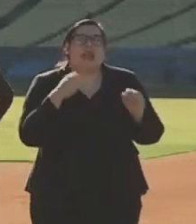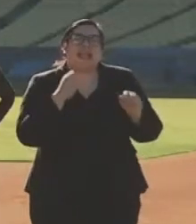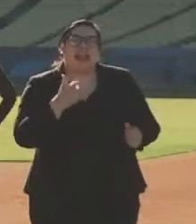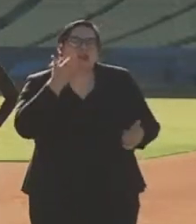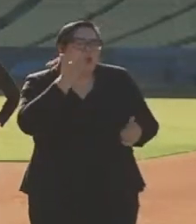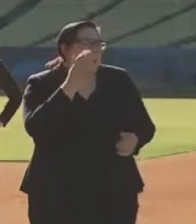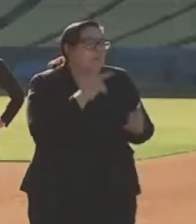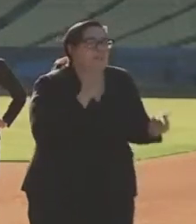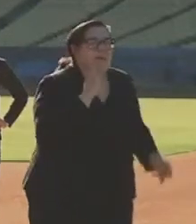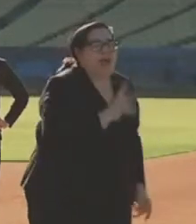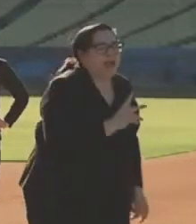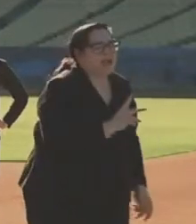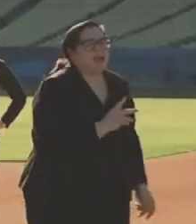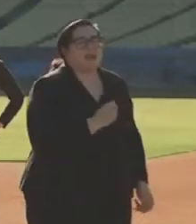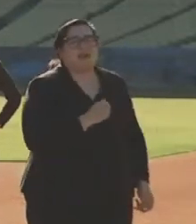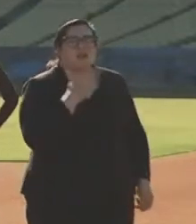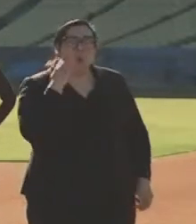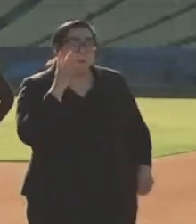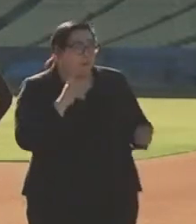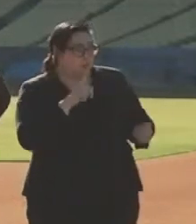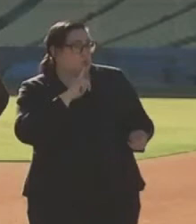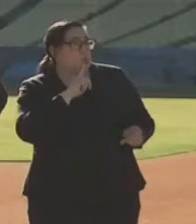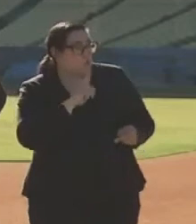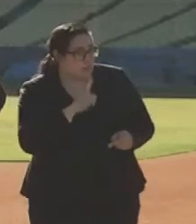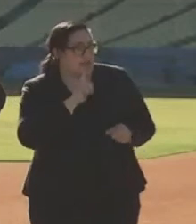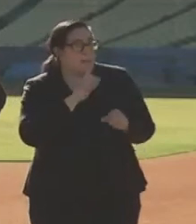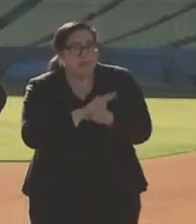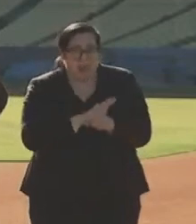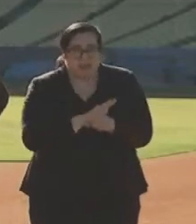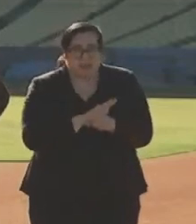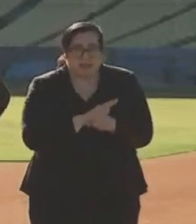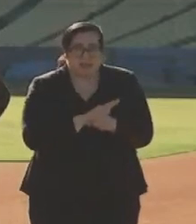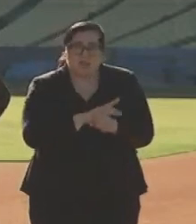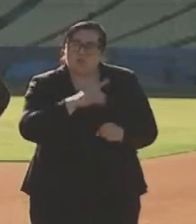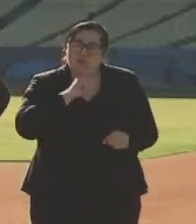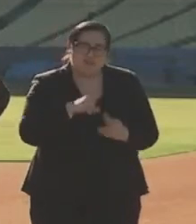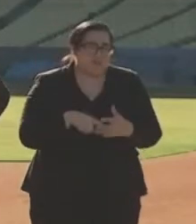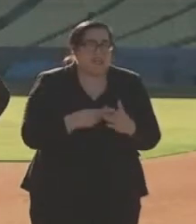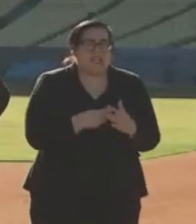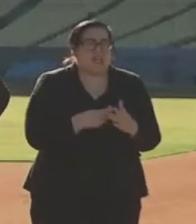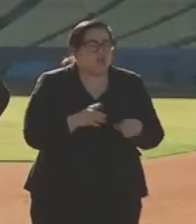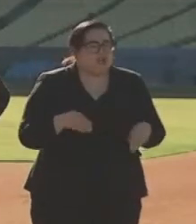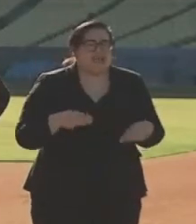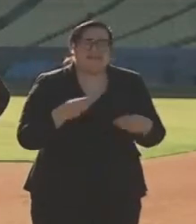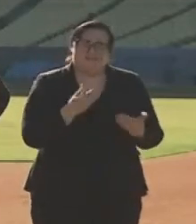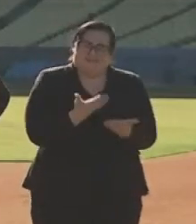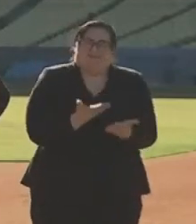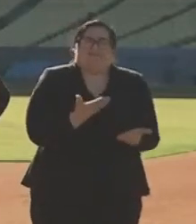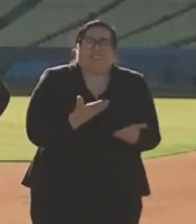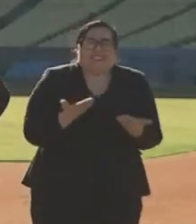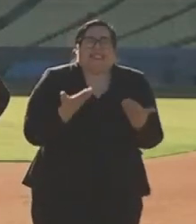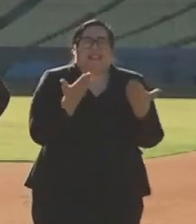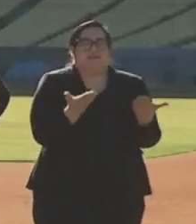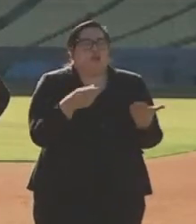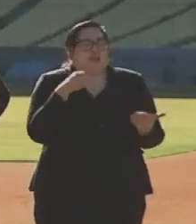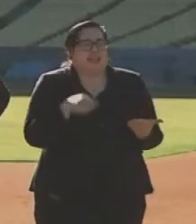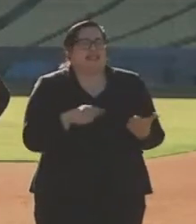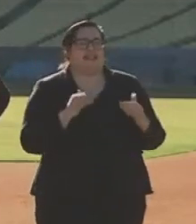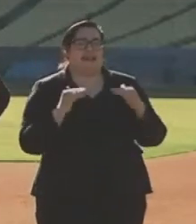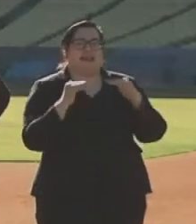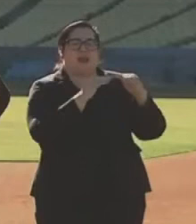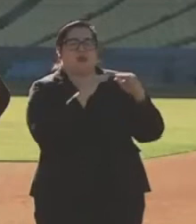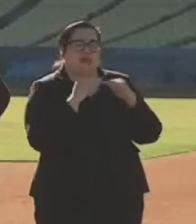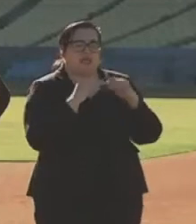calls to have people that truly are committed bottom up to delivering on this equity